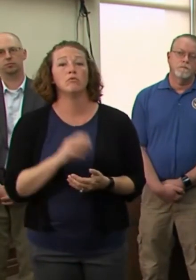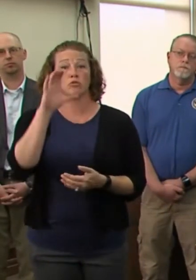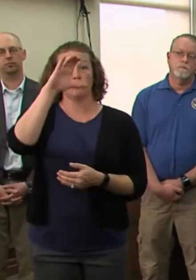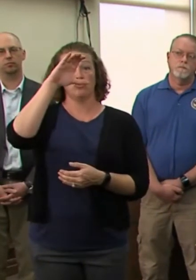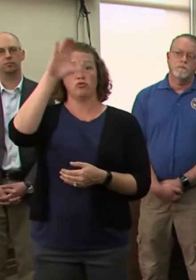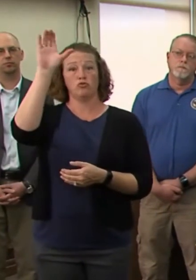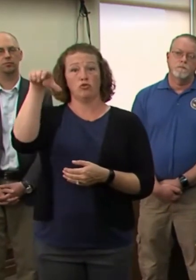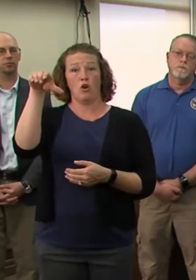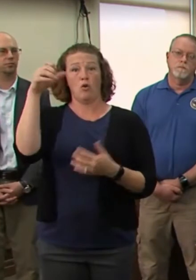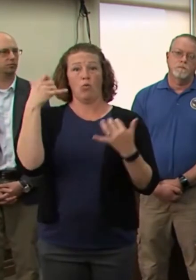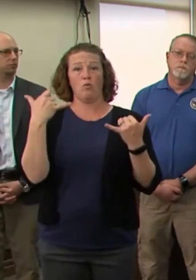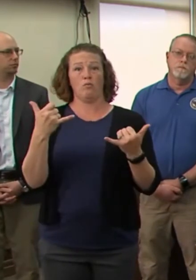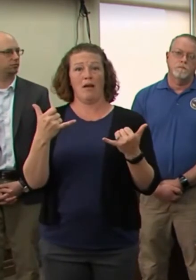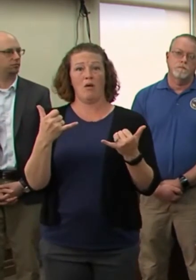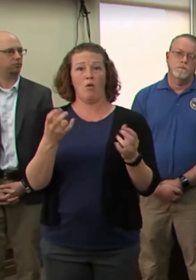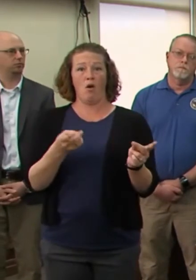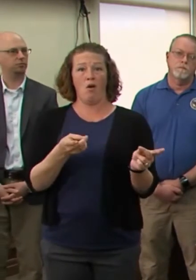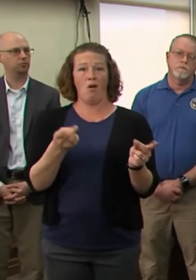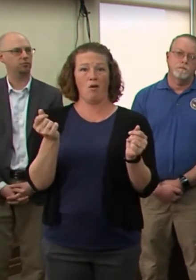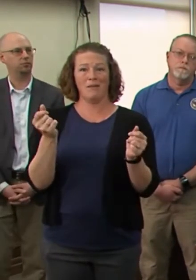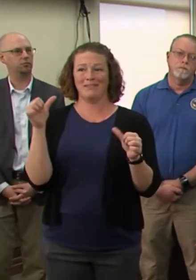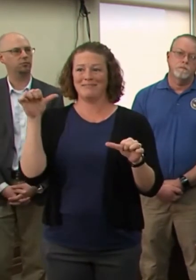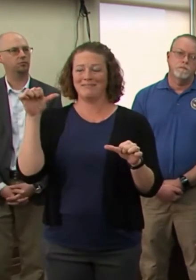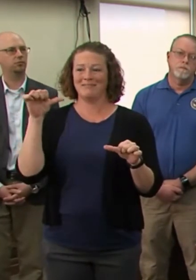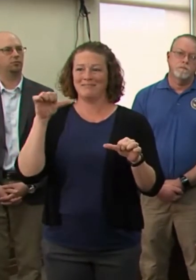automatically denying all FOIA requests.